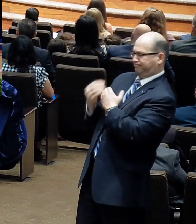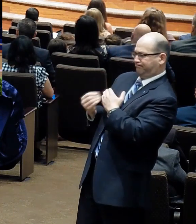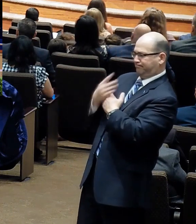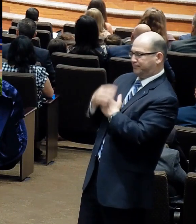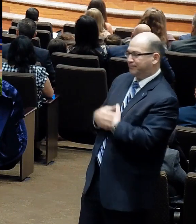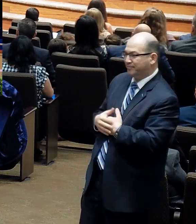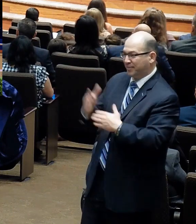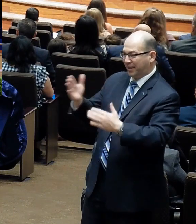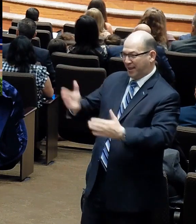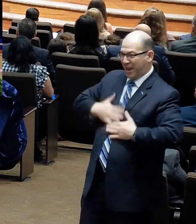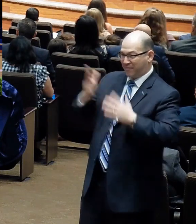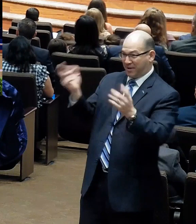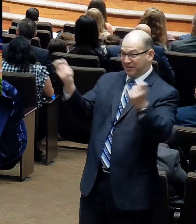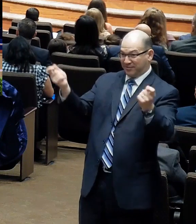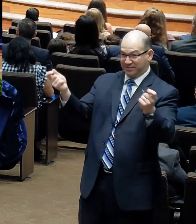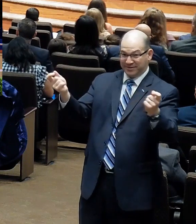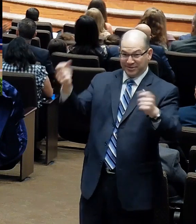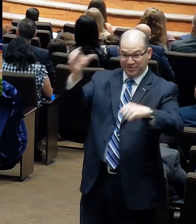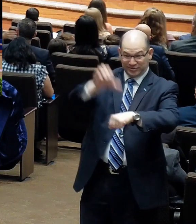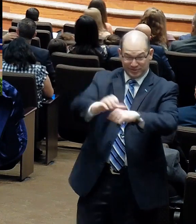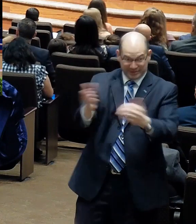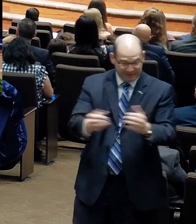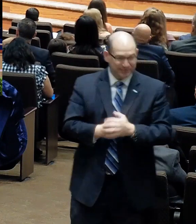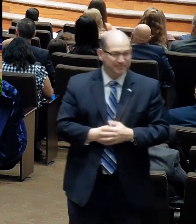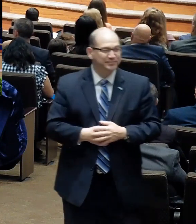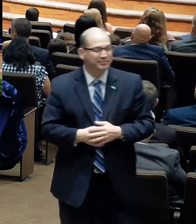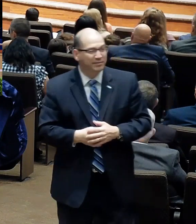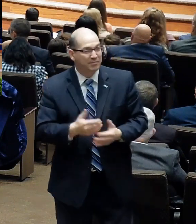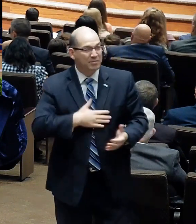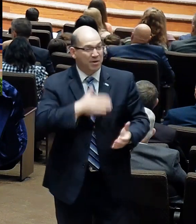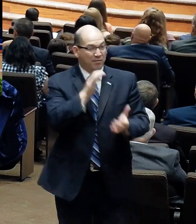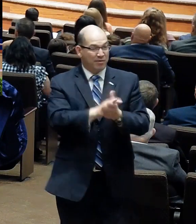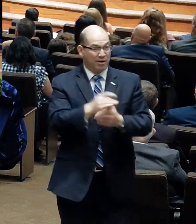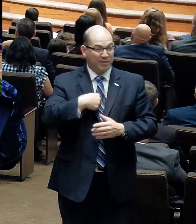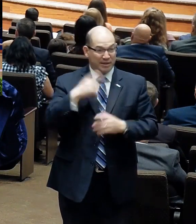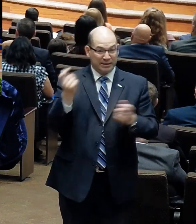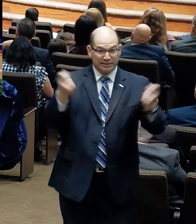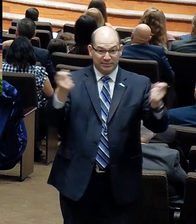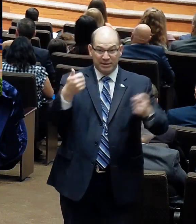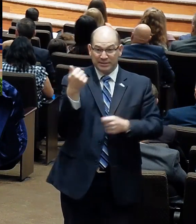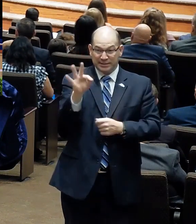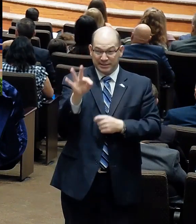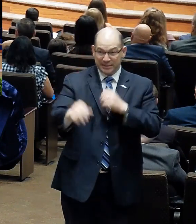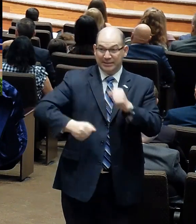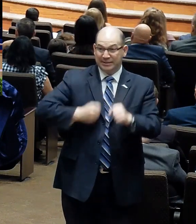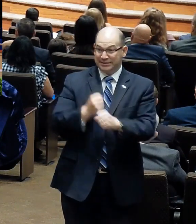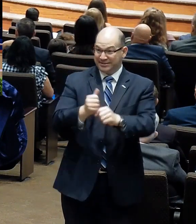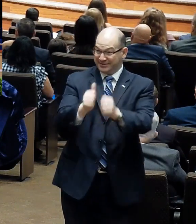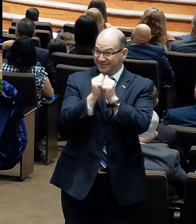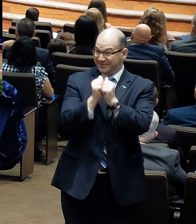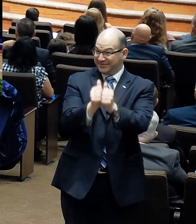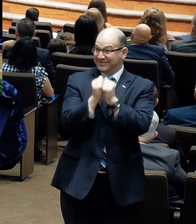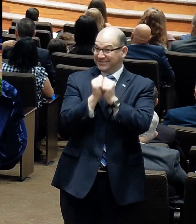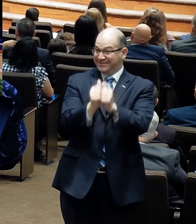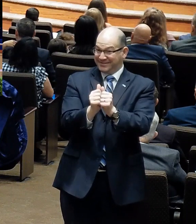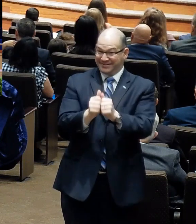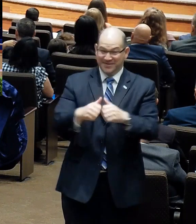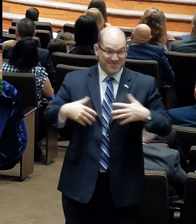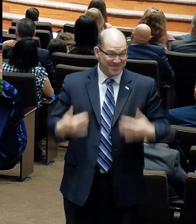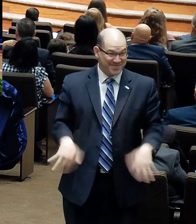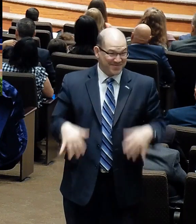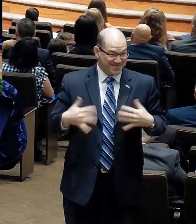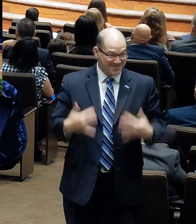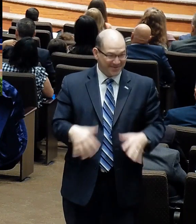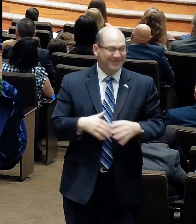the church. And speaking of anniversaries, my wife and I, we celebrated our 19th anniversary since the last time we were with you all last year.